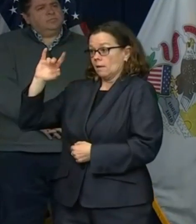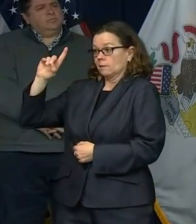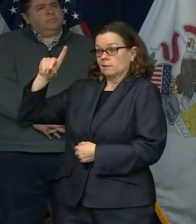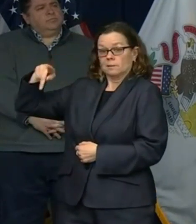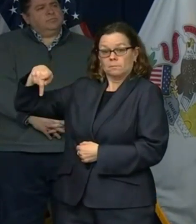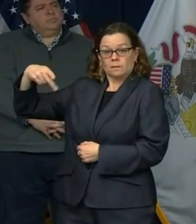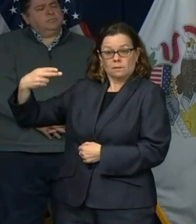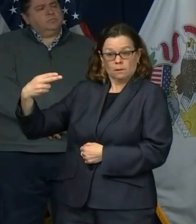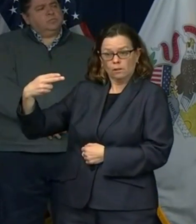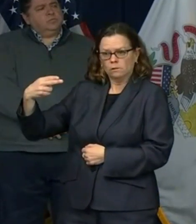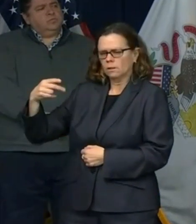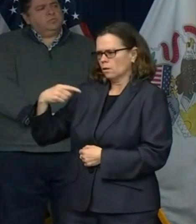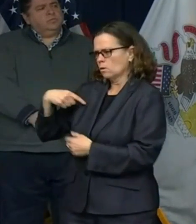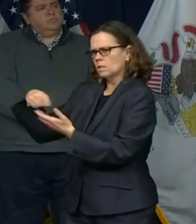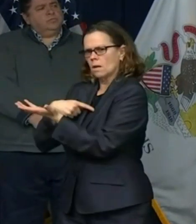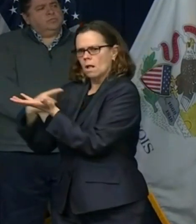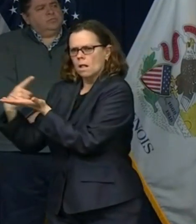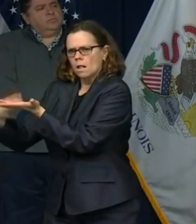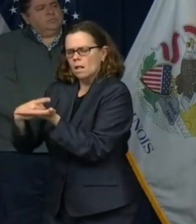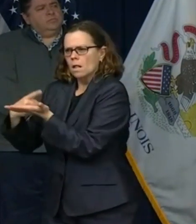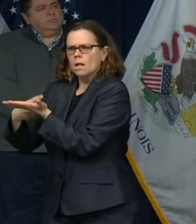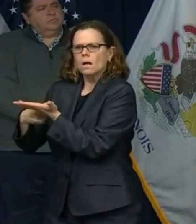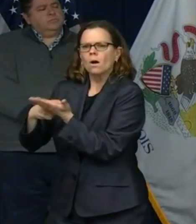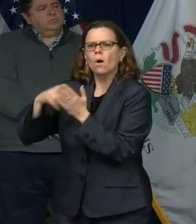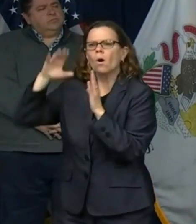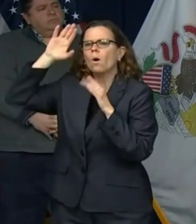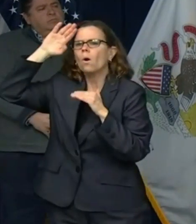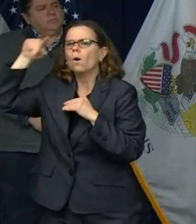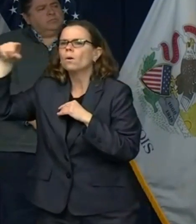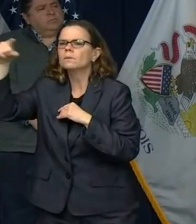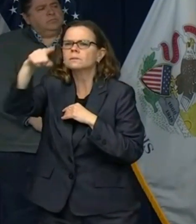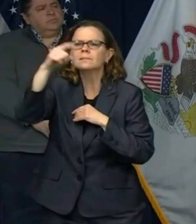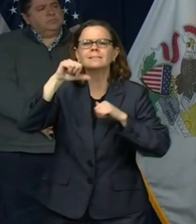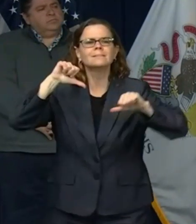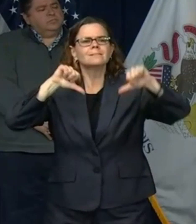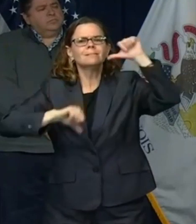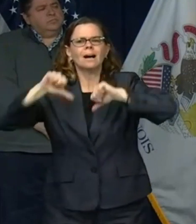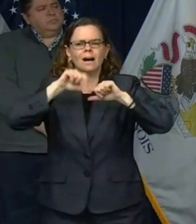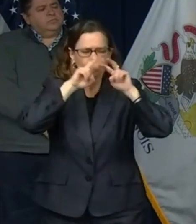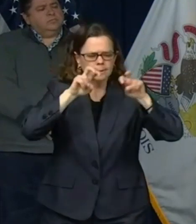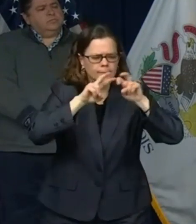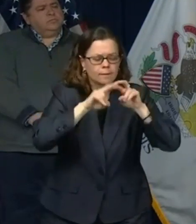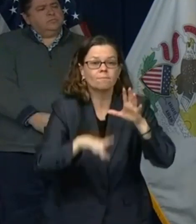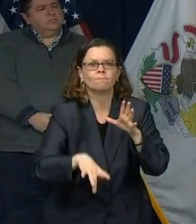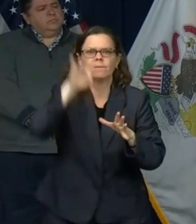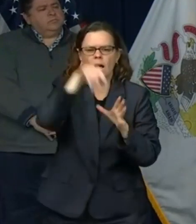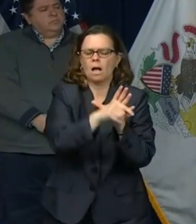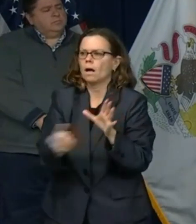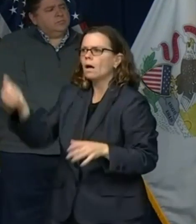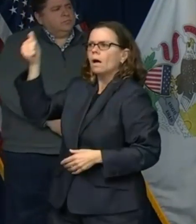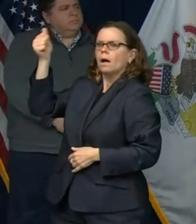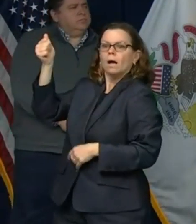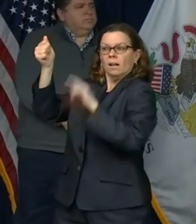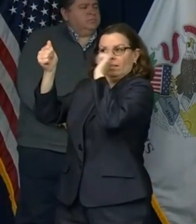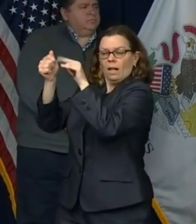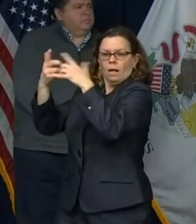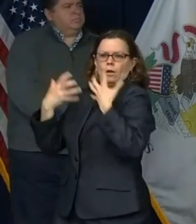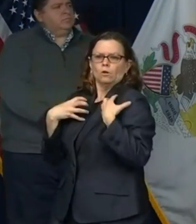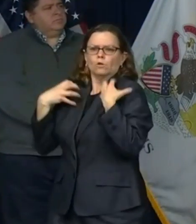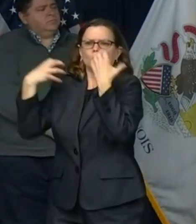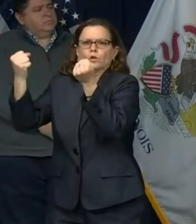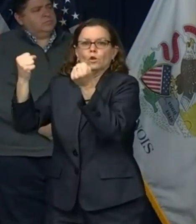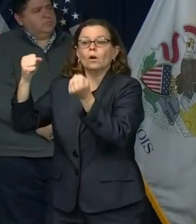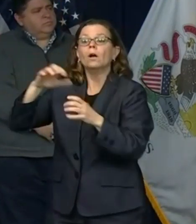that we can find a cure sooner rather than later. We know that that will help limit the amount of lives lost, the morbidity. So we are